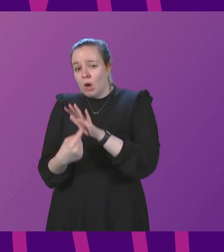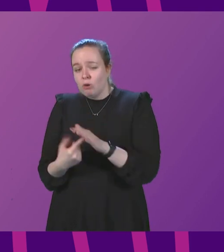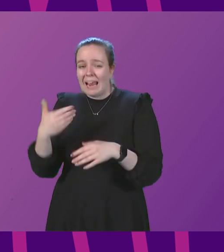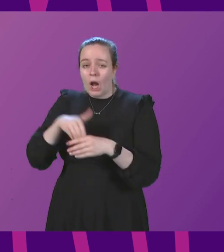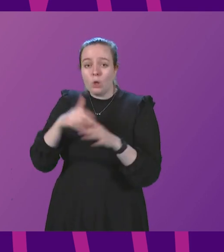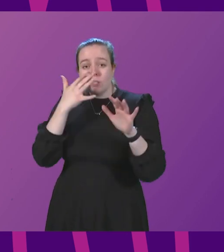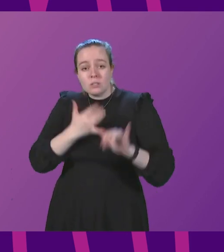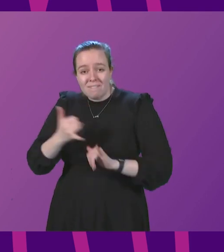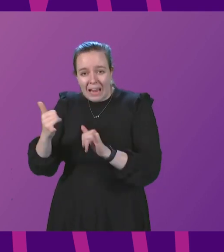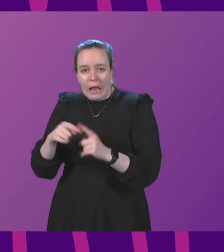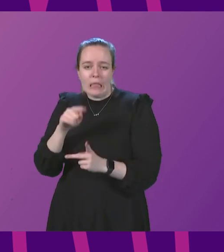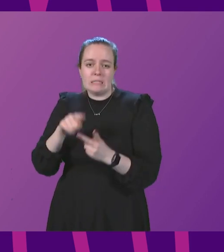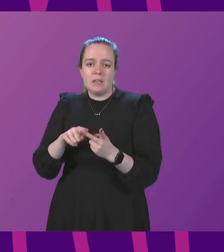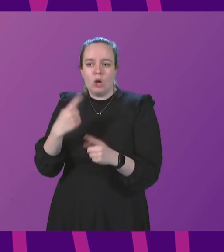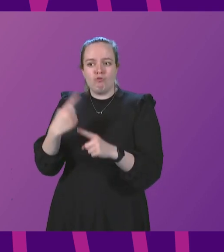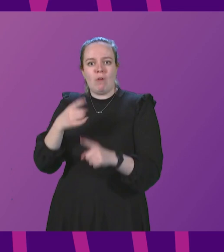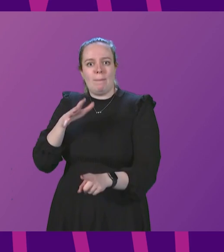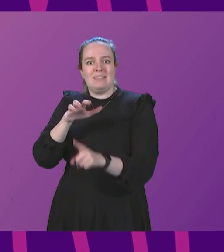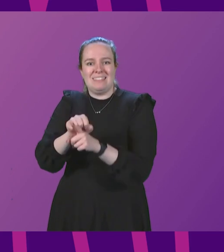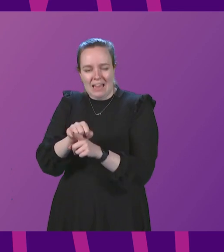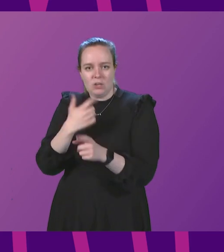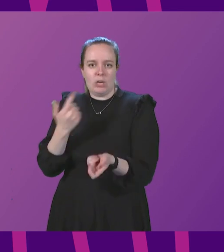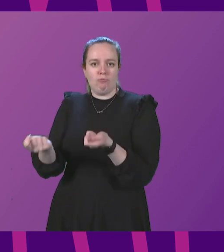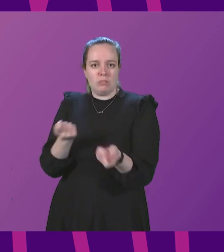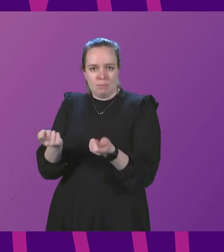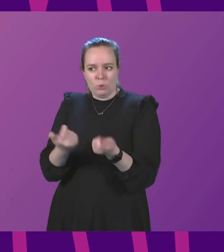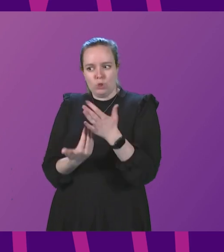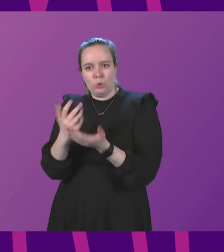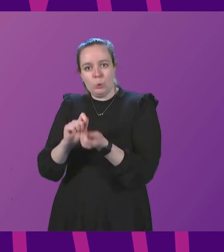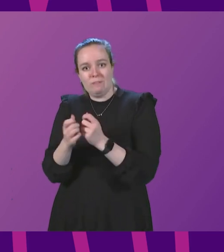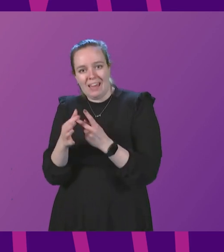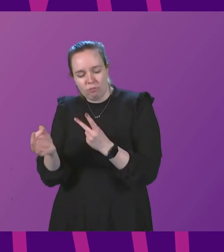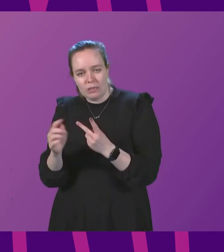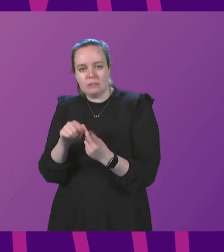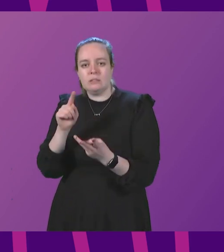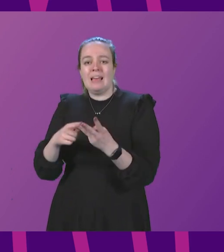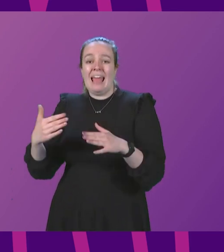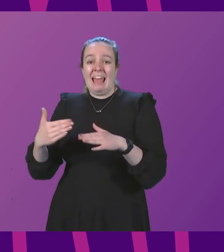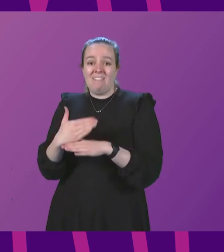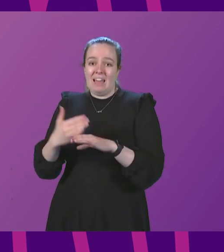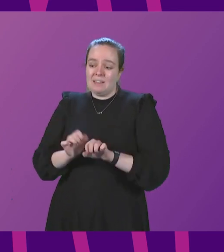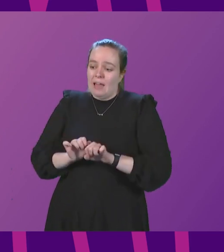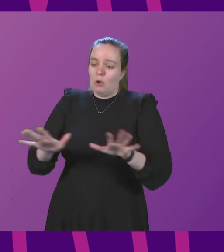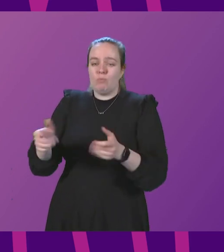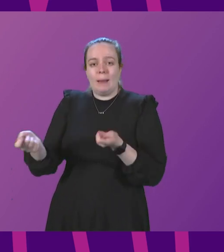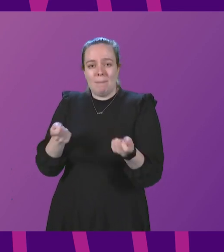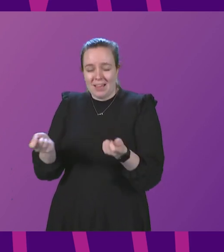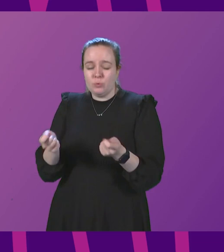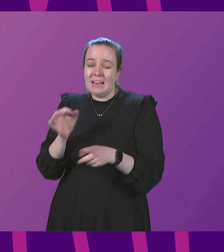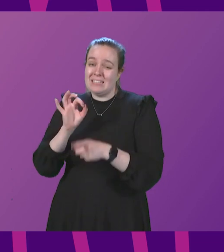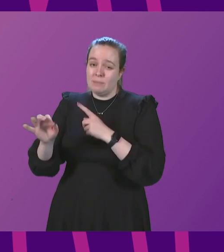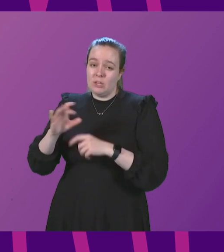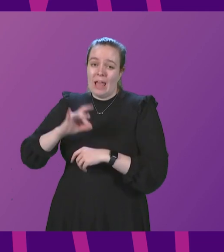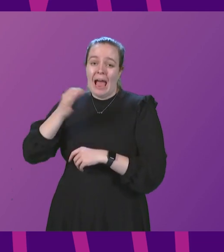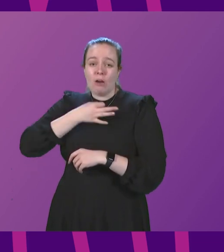include surveillance, rapid detection of and response to new variants, effective outbreak management, particularly in high